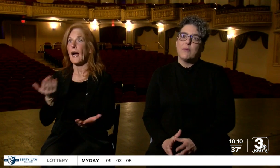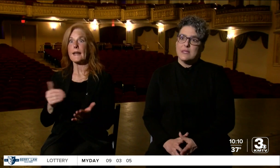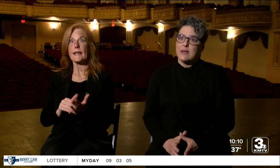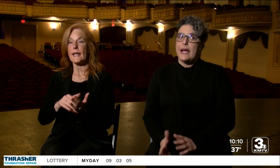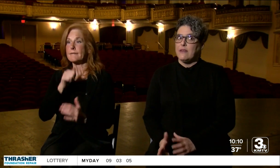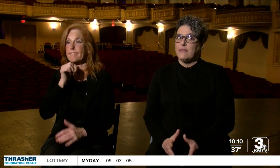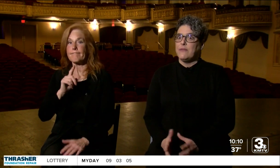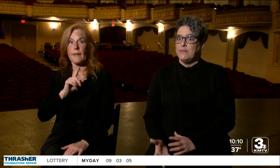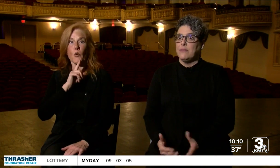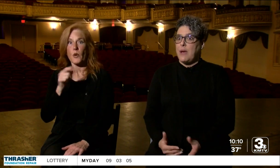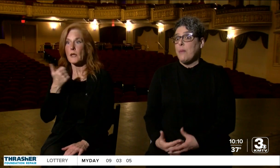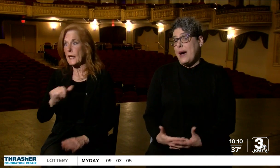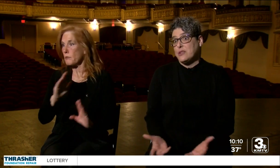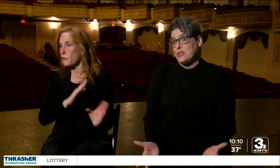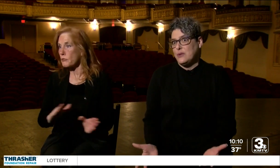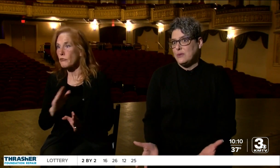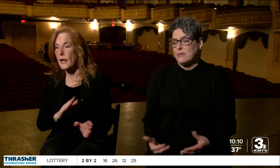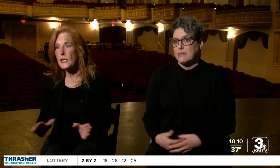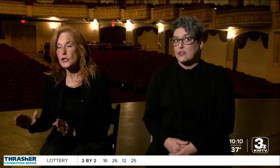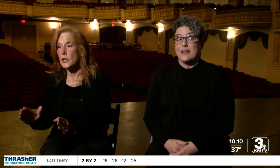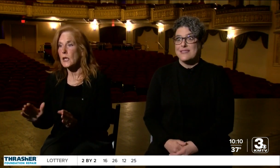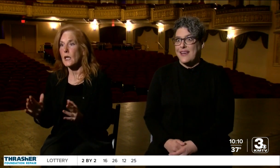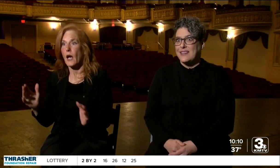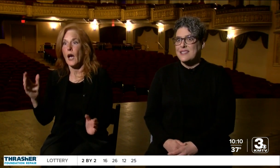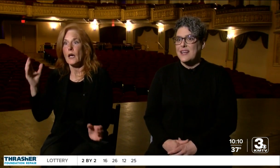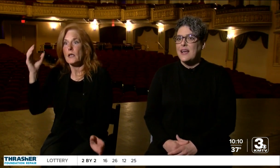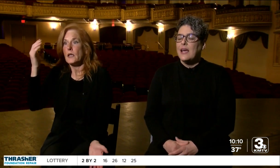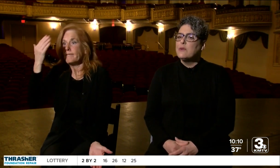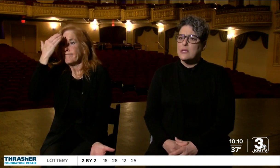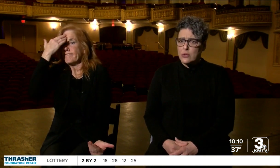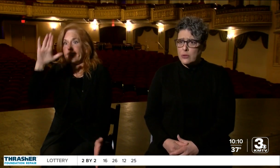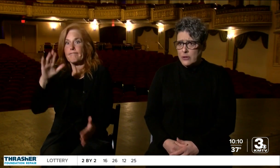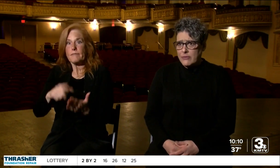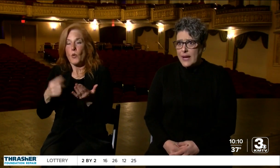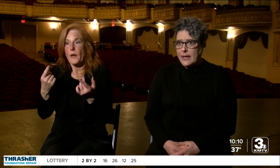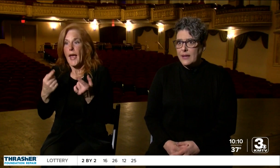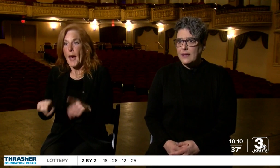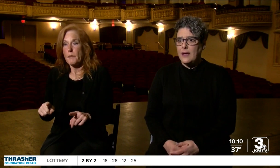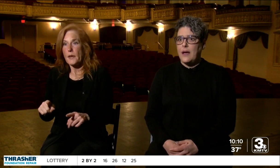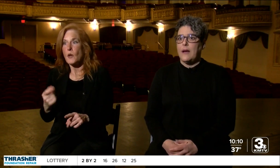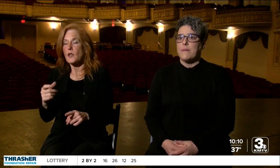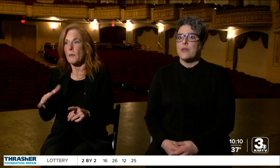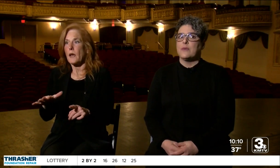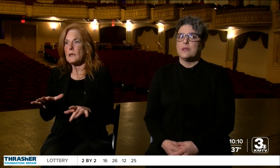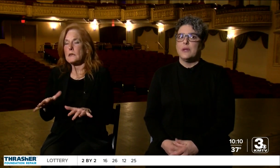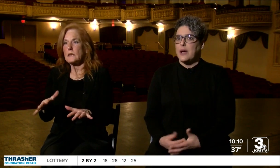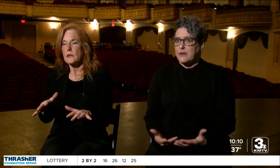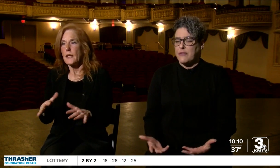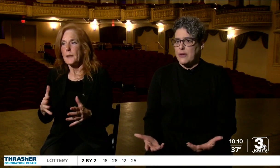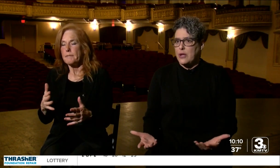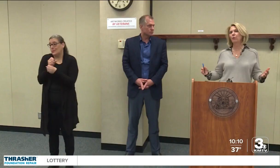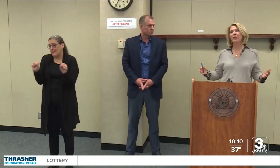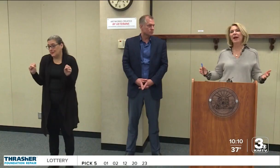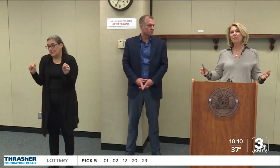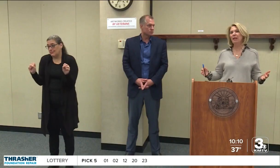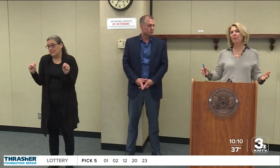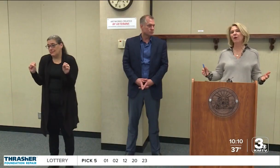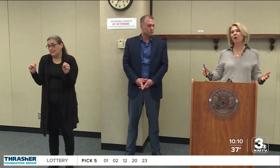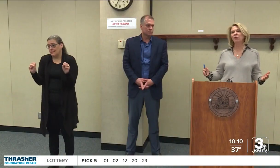what was kind of about to transcend. It was a little nerve wracking. All because they had a community to provide